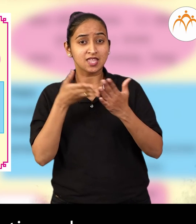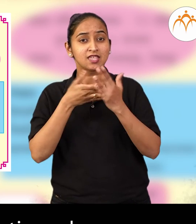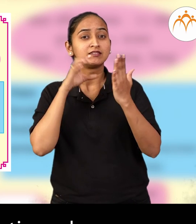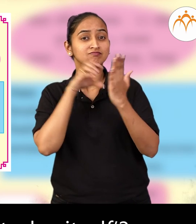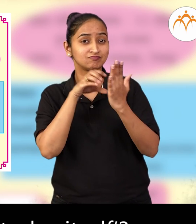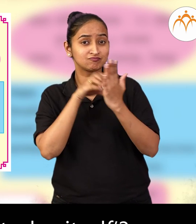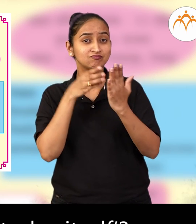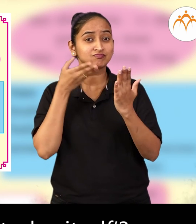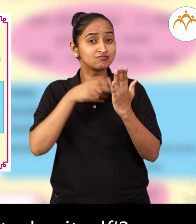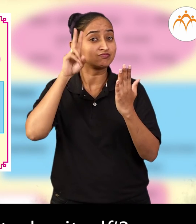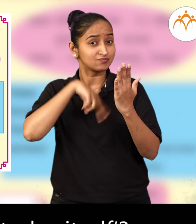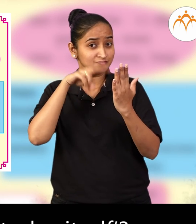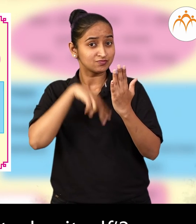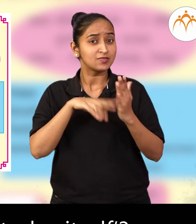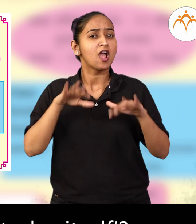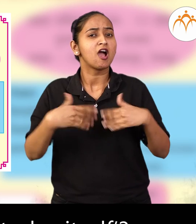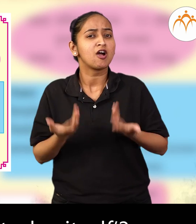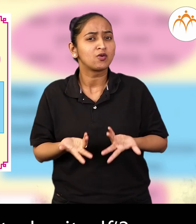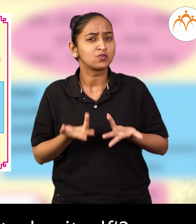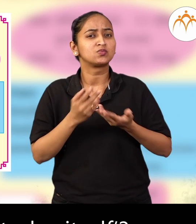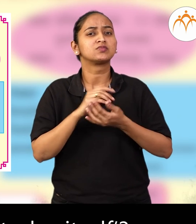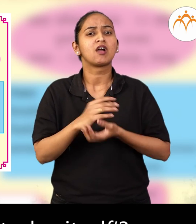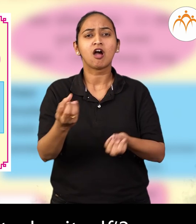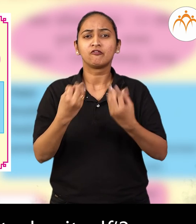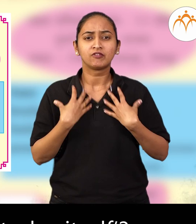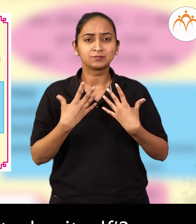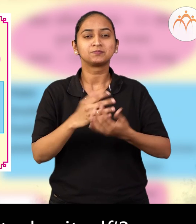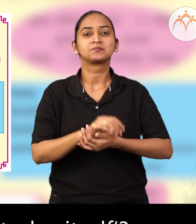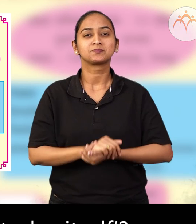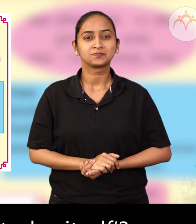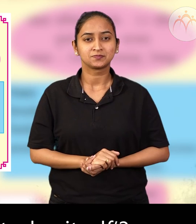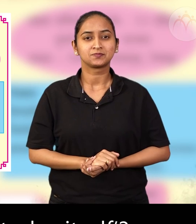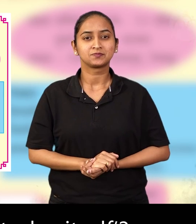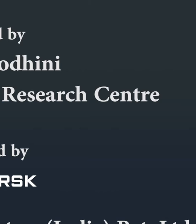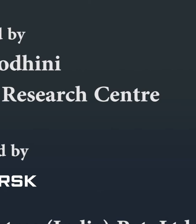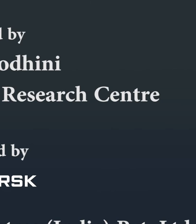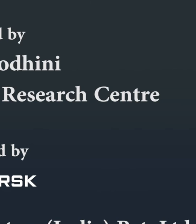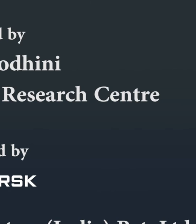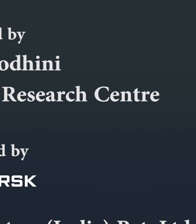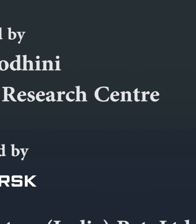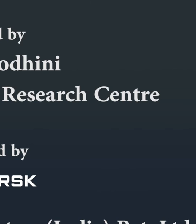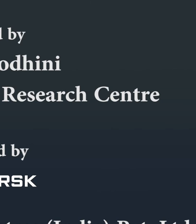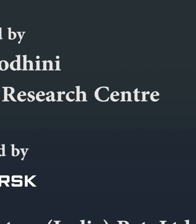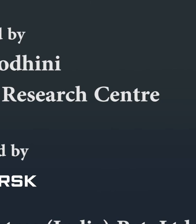Buy your tickets today itself? before Say it with again,